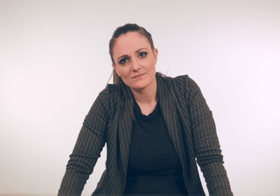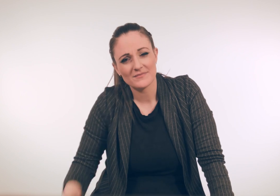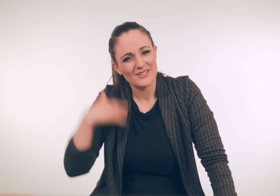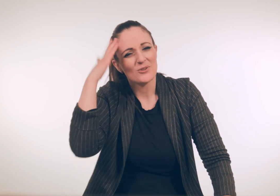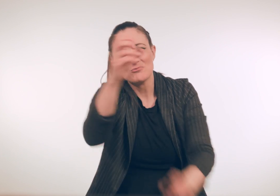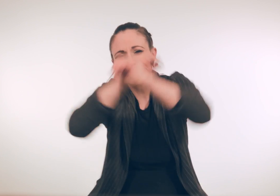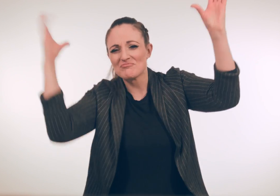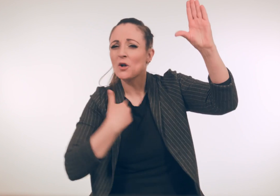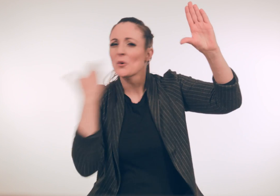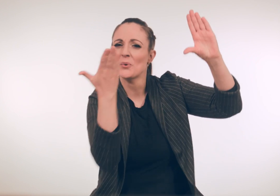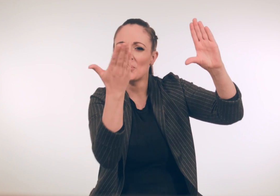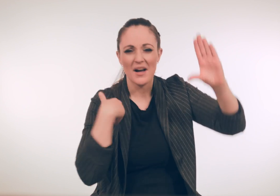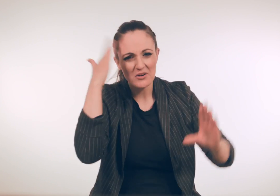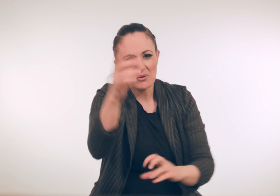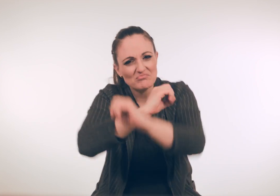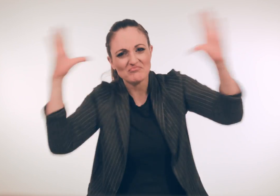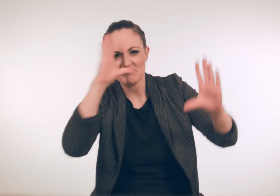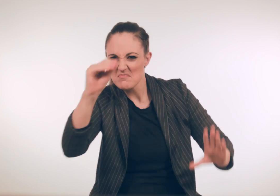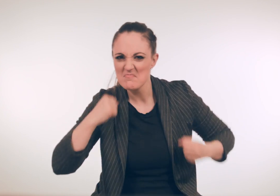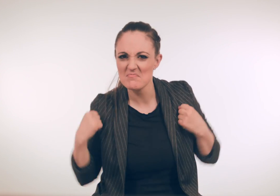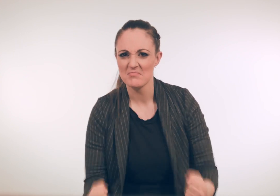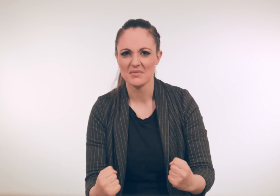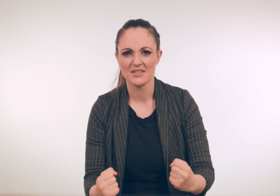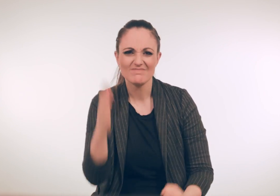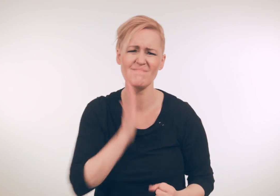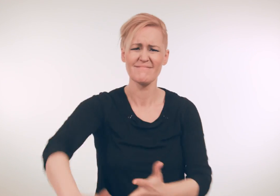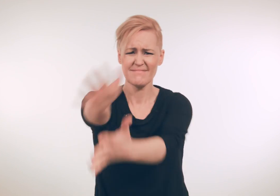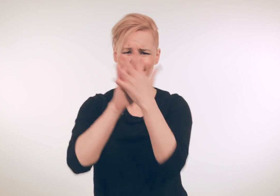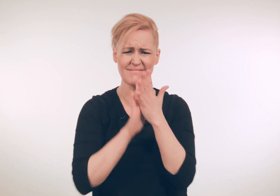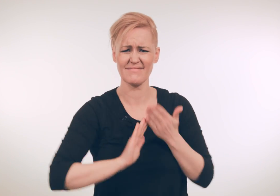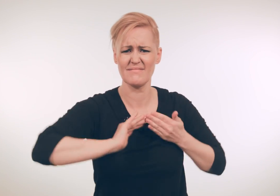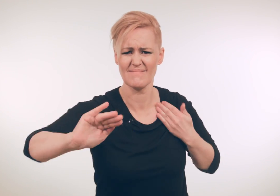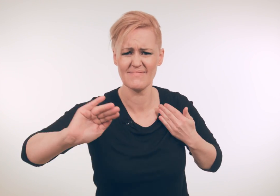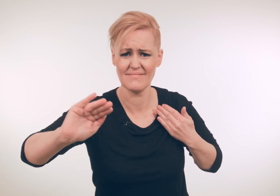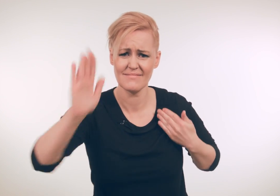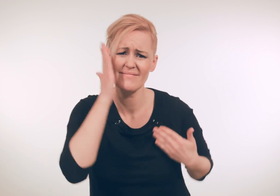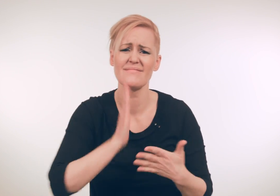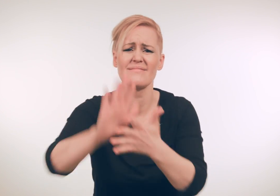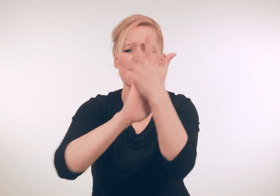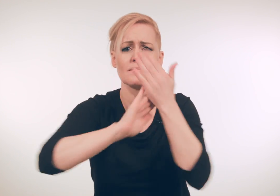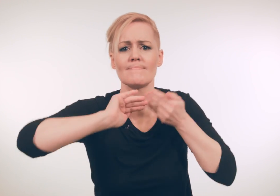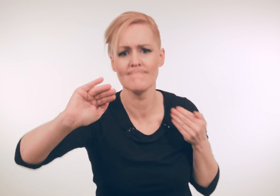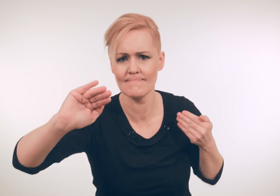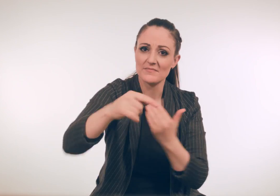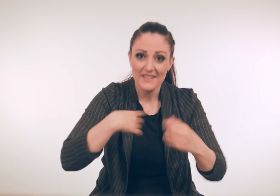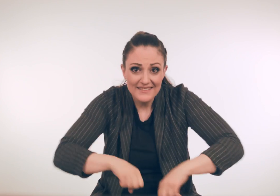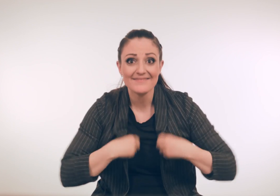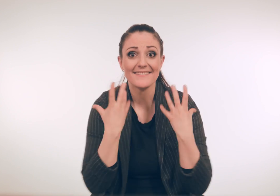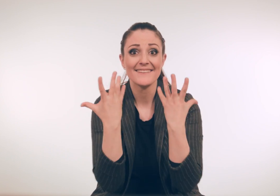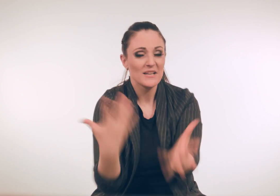I know I wasn't a part of your plan I know you think that you're being a man Tell me to leave you alone, tell me I would be so better off